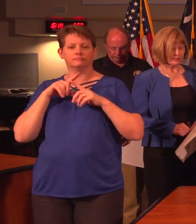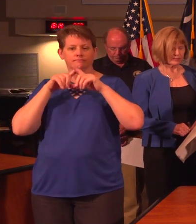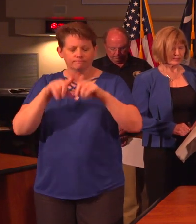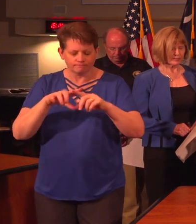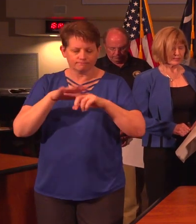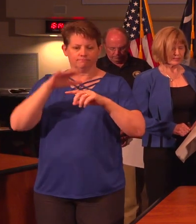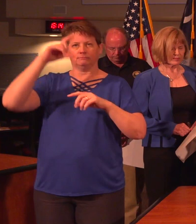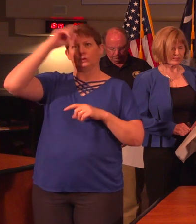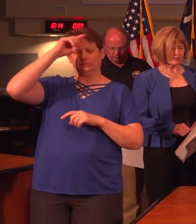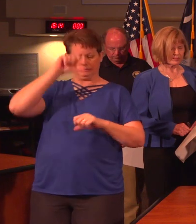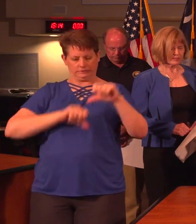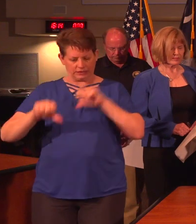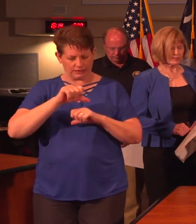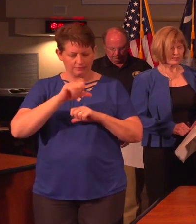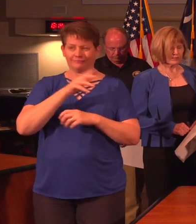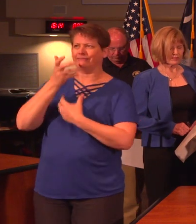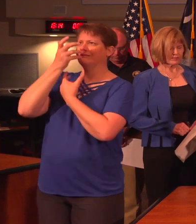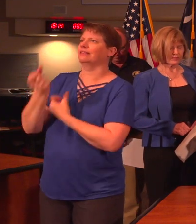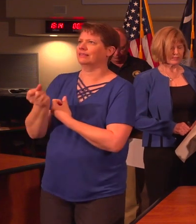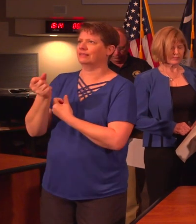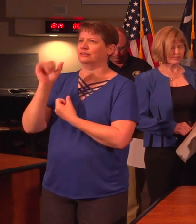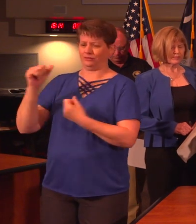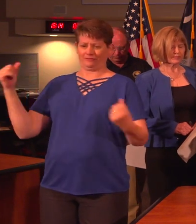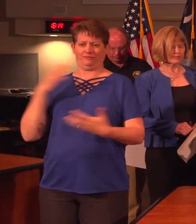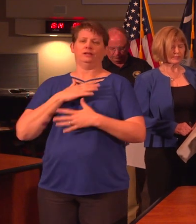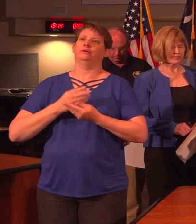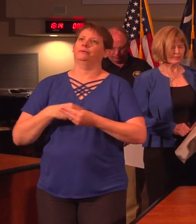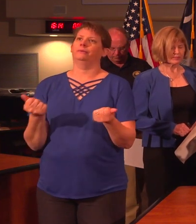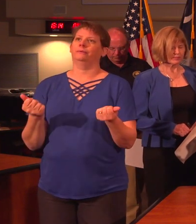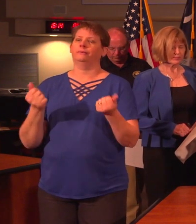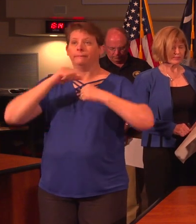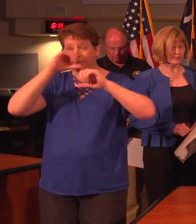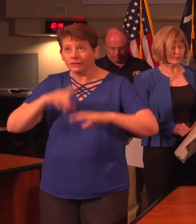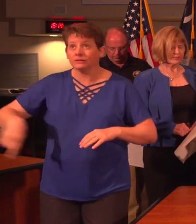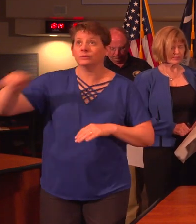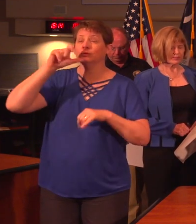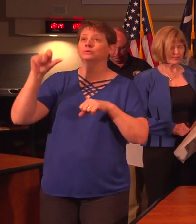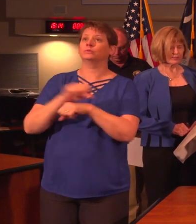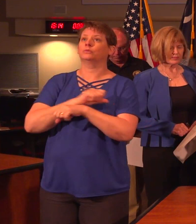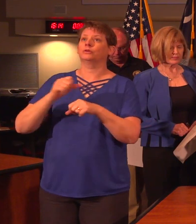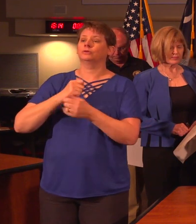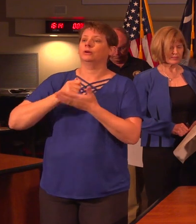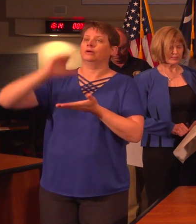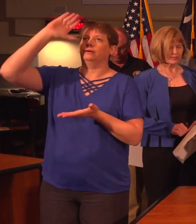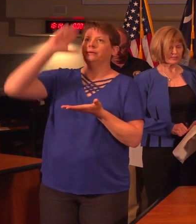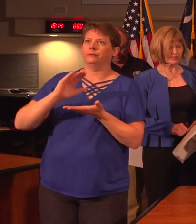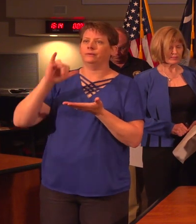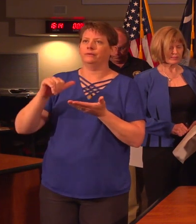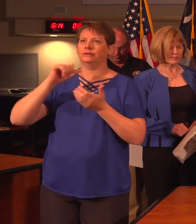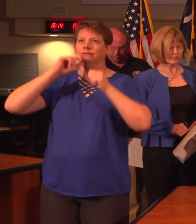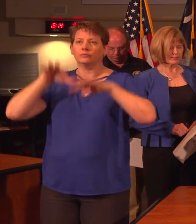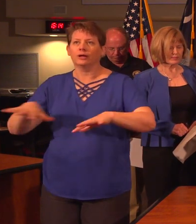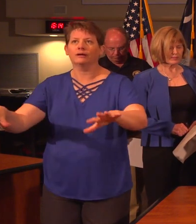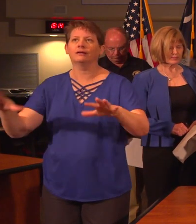science and our faith so that we do not give in to fear. Bless all who work to lessen the breadth and depth of this virus